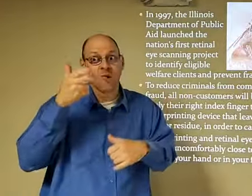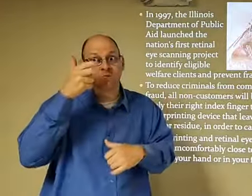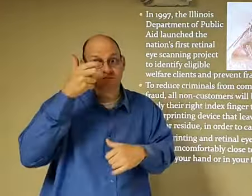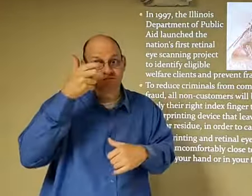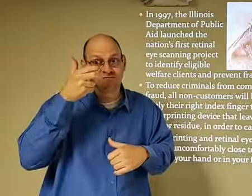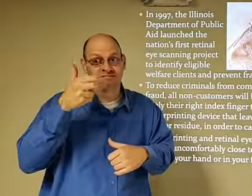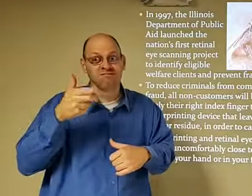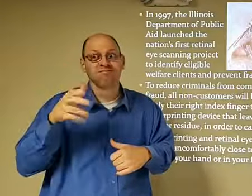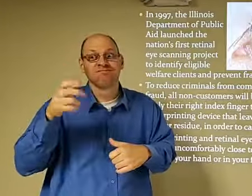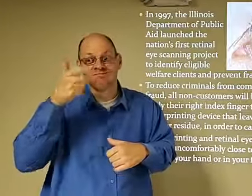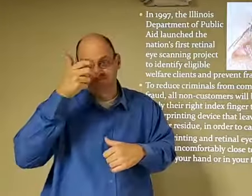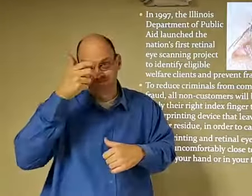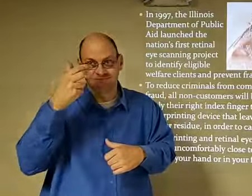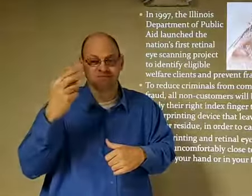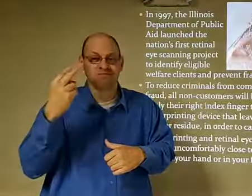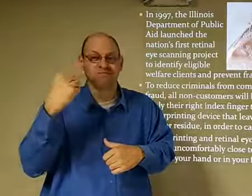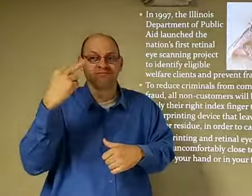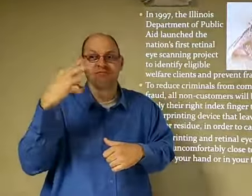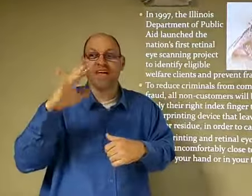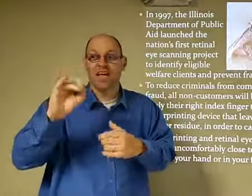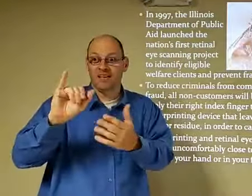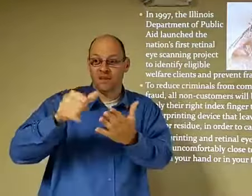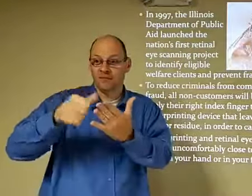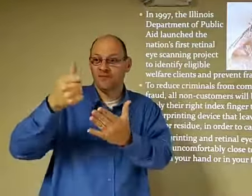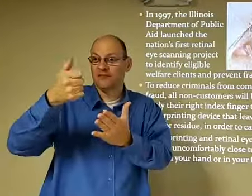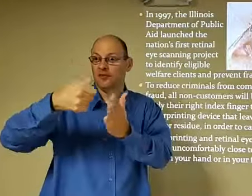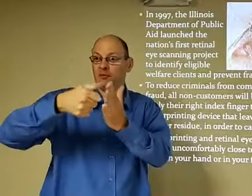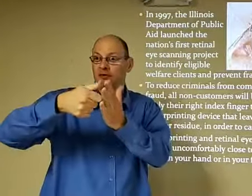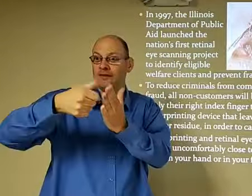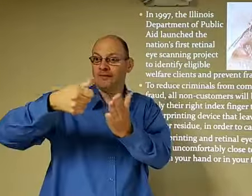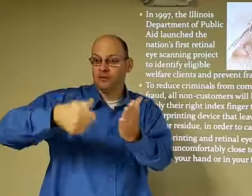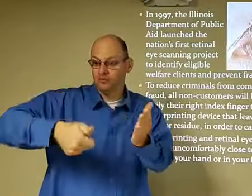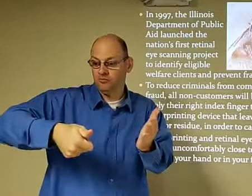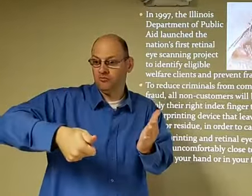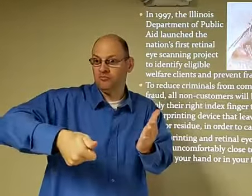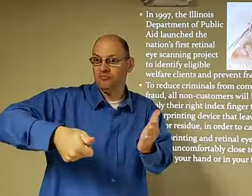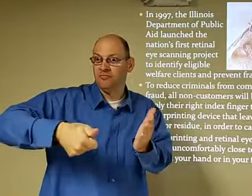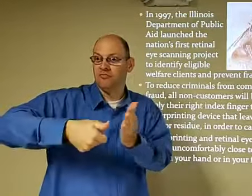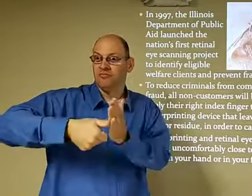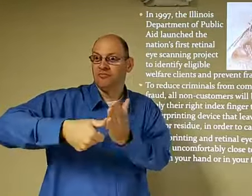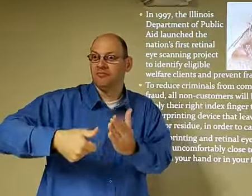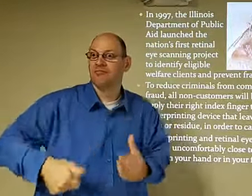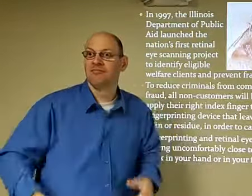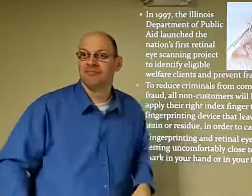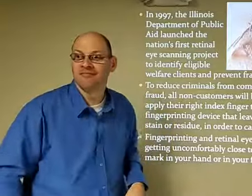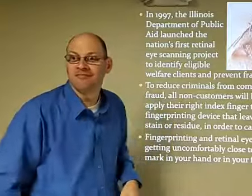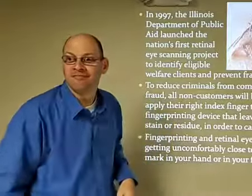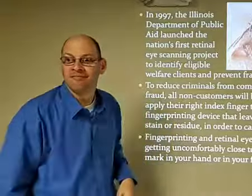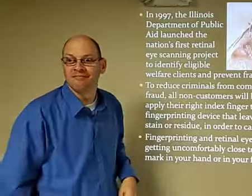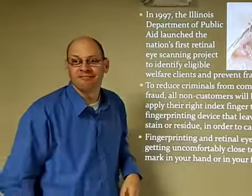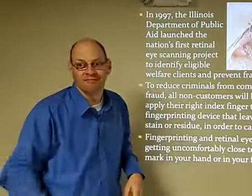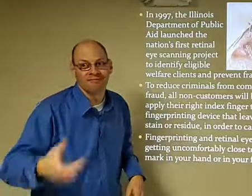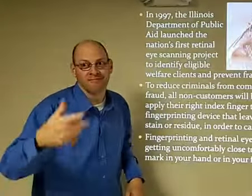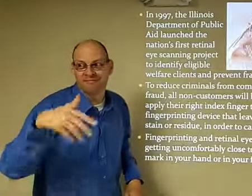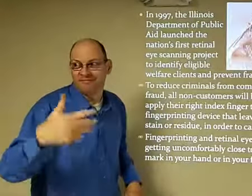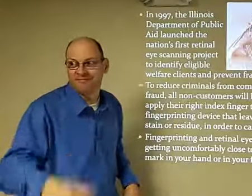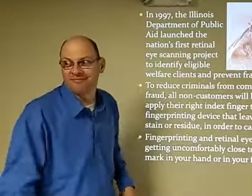you know, with the phone, with your phone, you know,